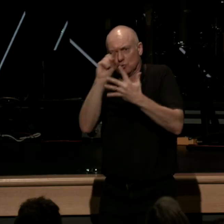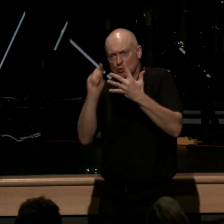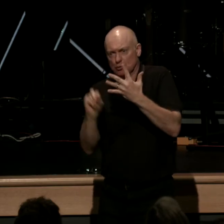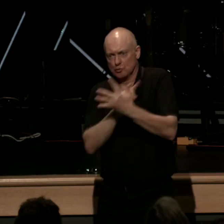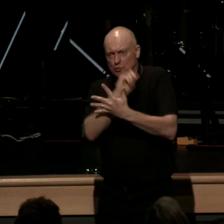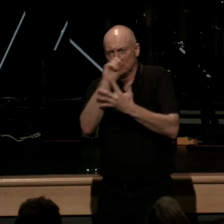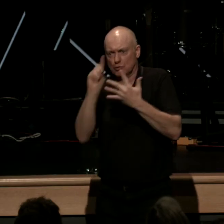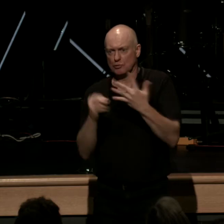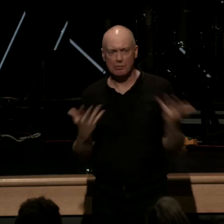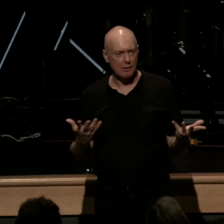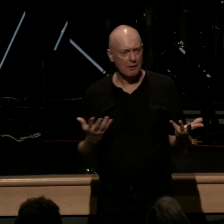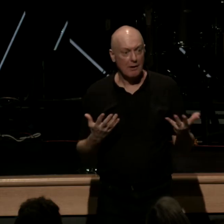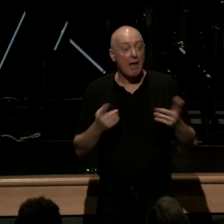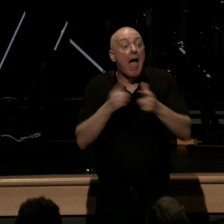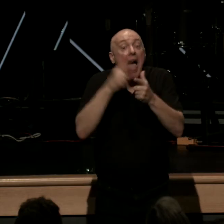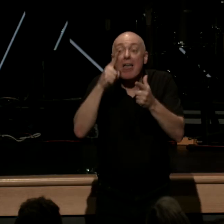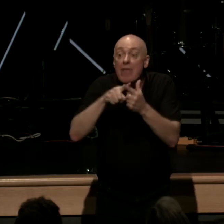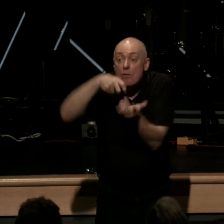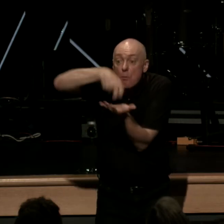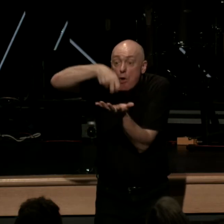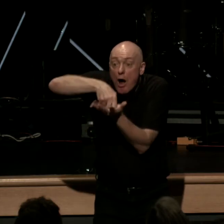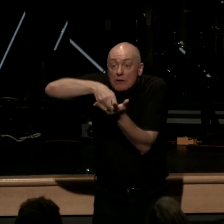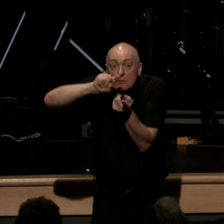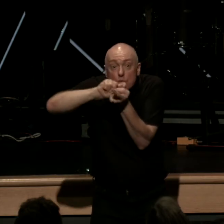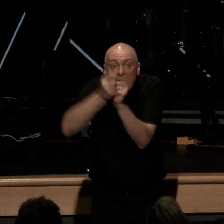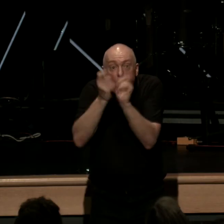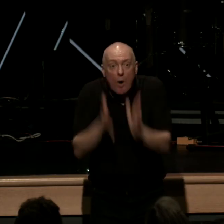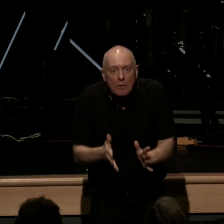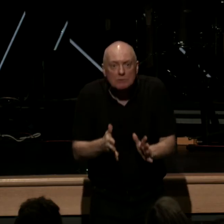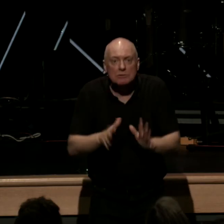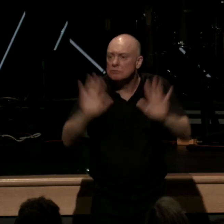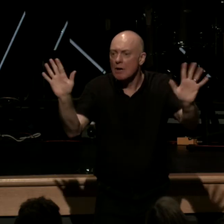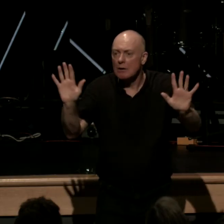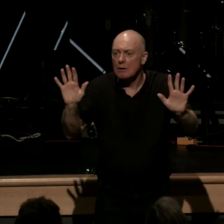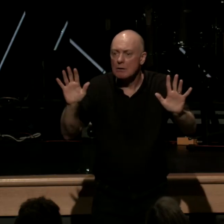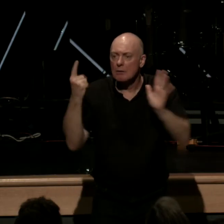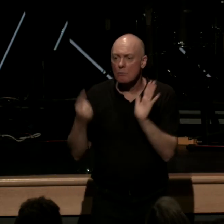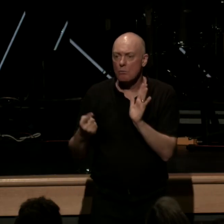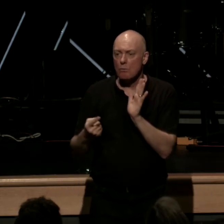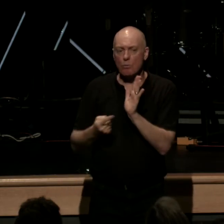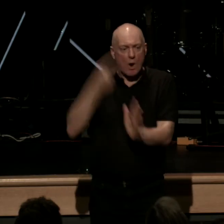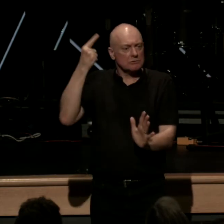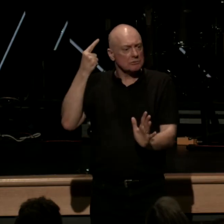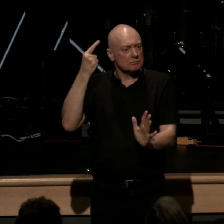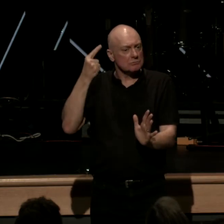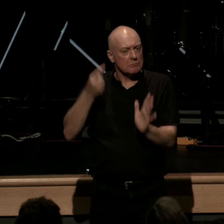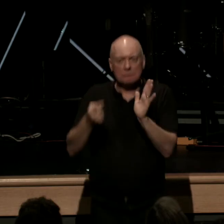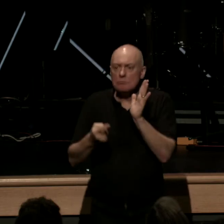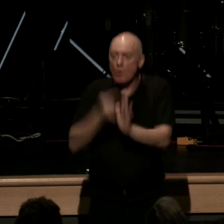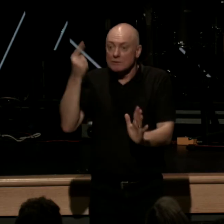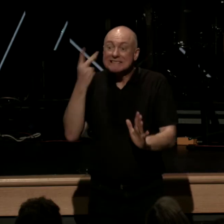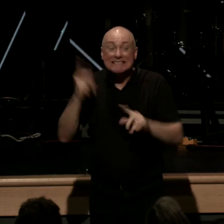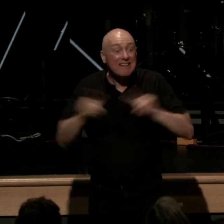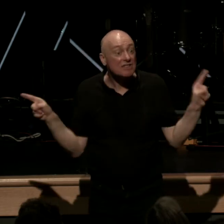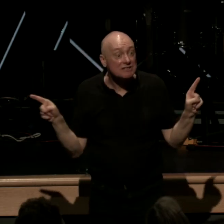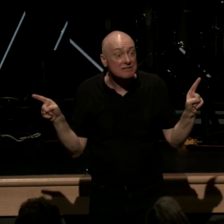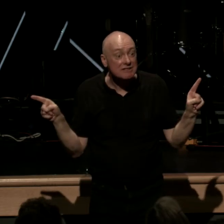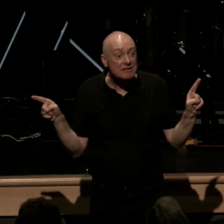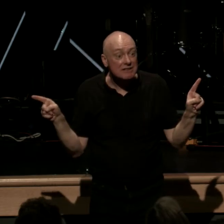the reformers now proclaimed a unitary unitary salvation see the difference there piecemeal